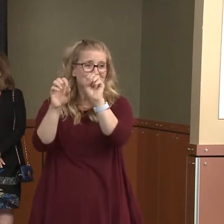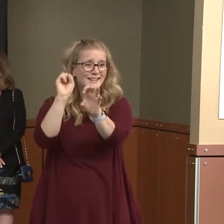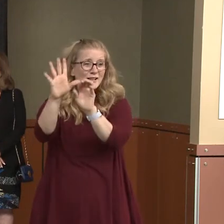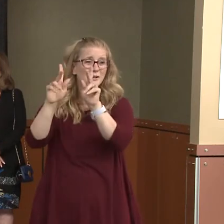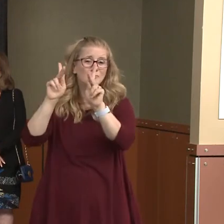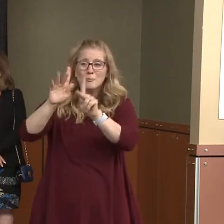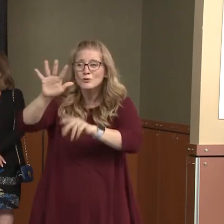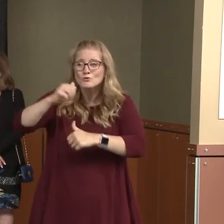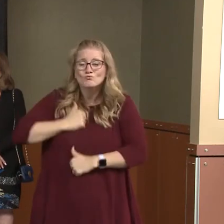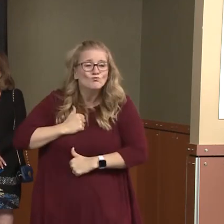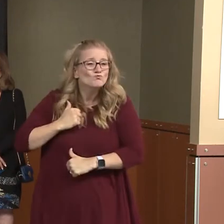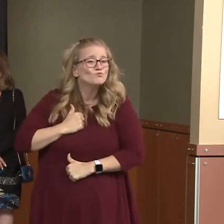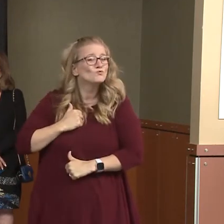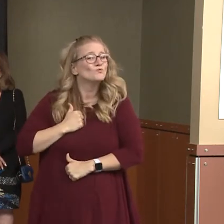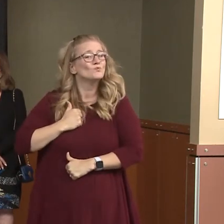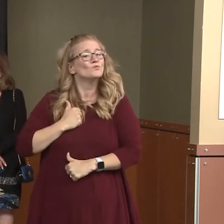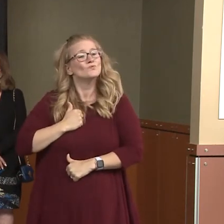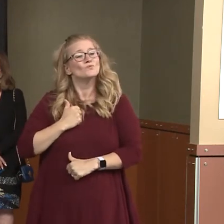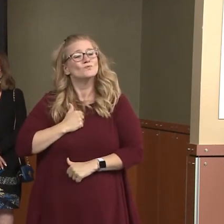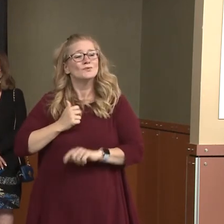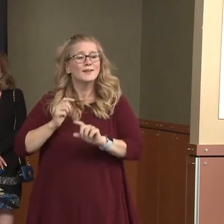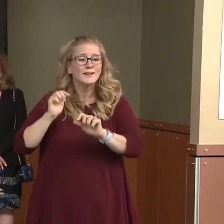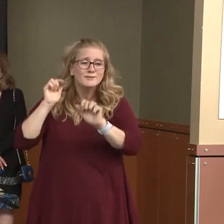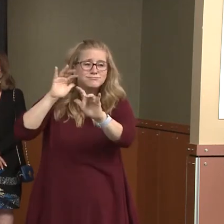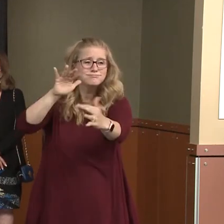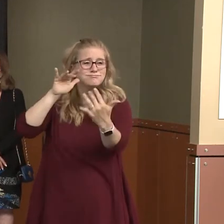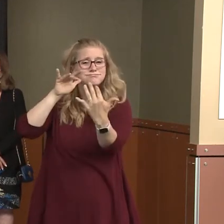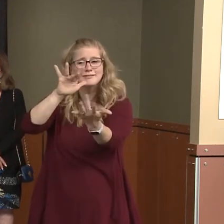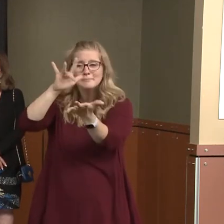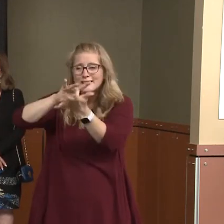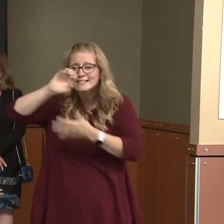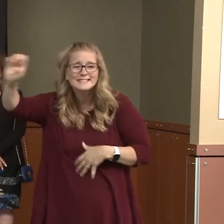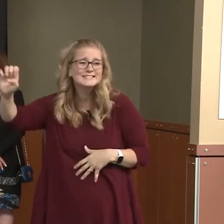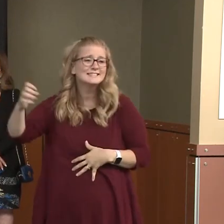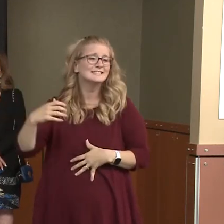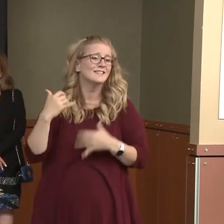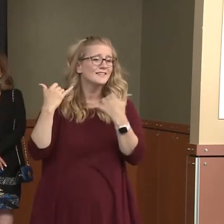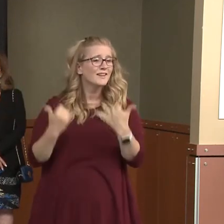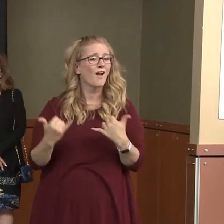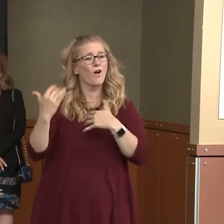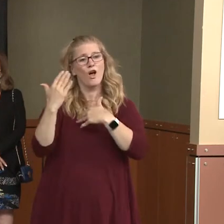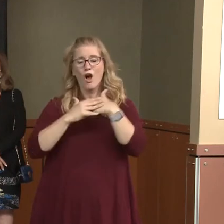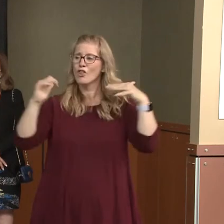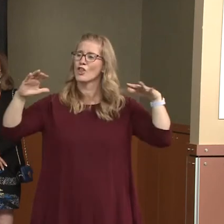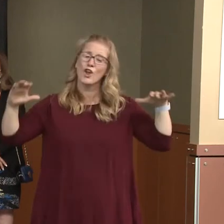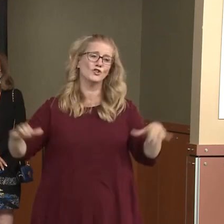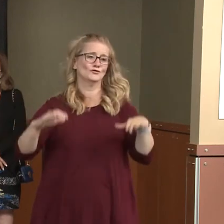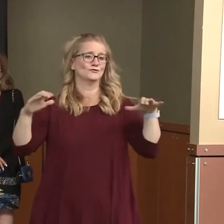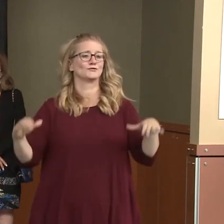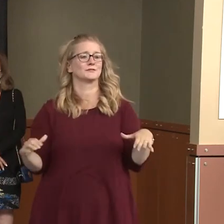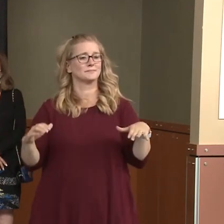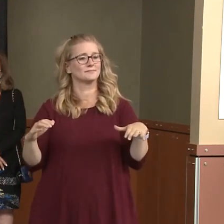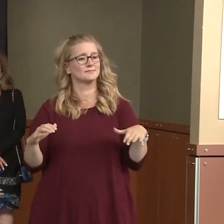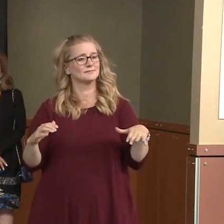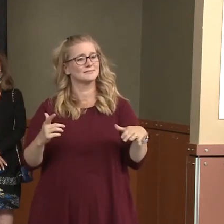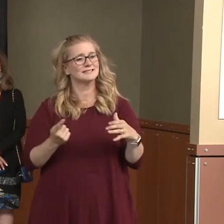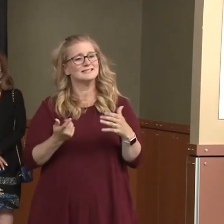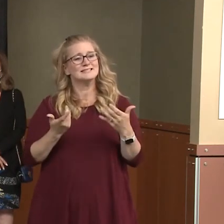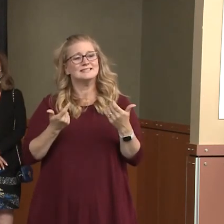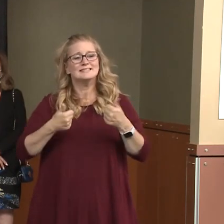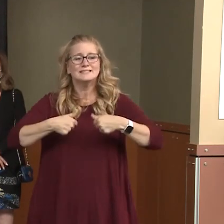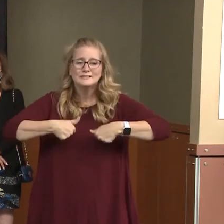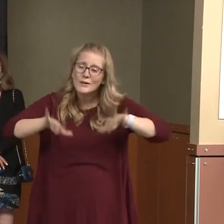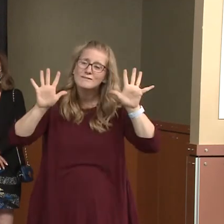crisis and we need people to act. And I think, I think that a small sacrifice of wearing a mask when you go outside into the public,